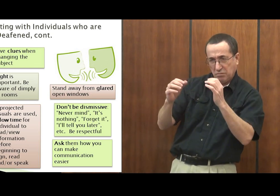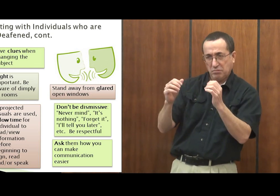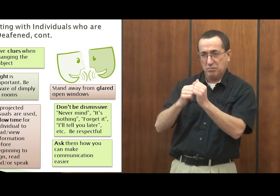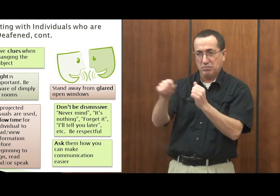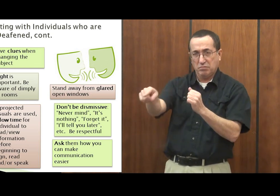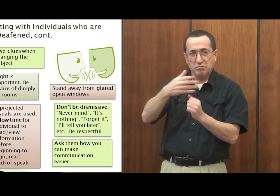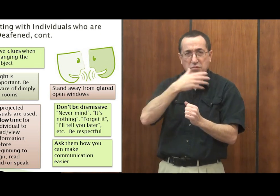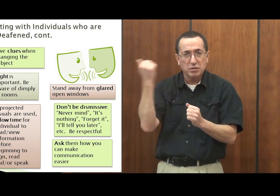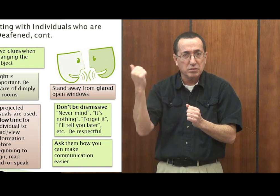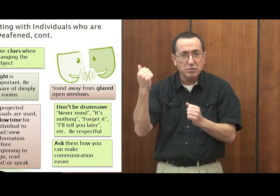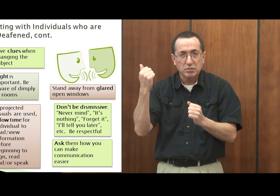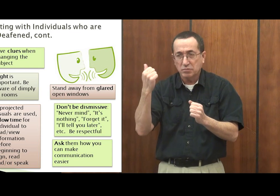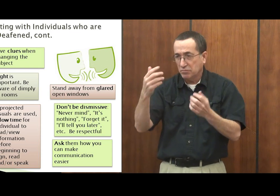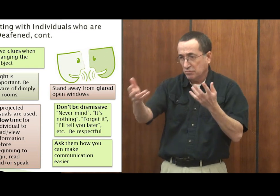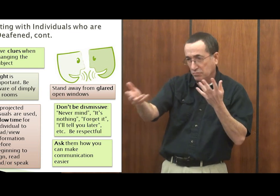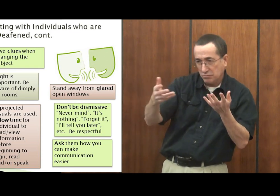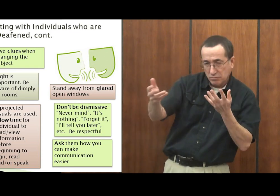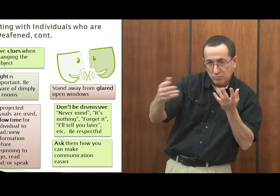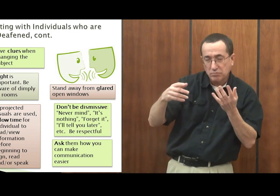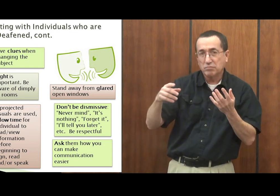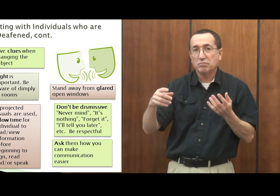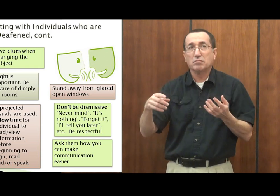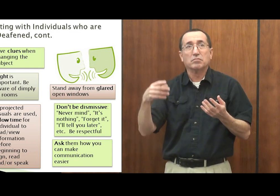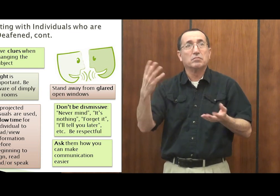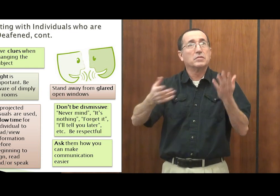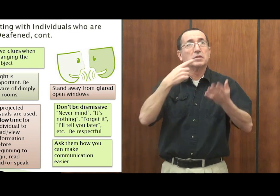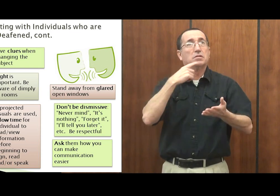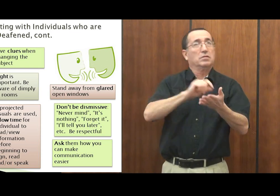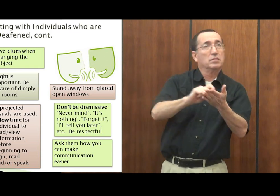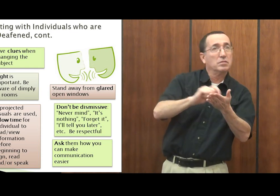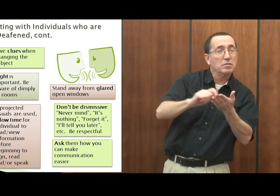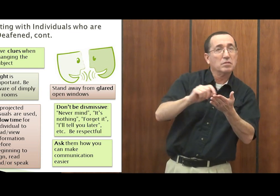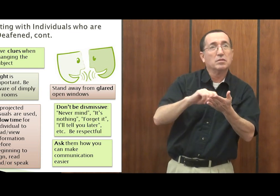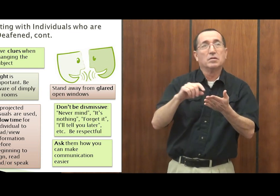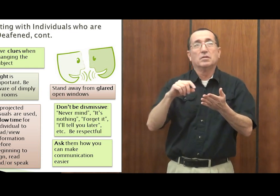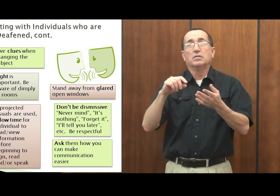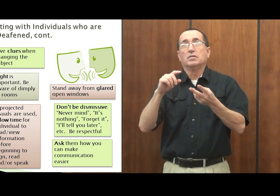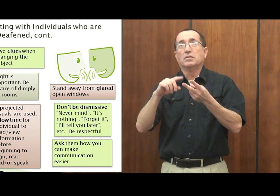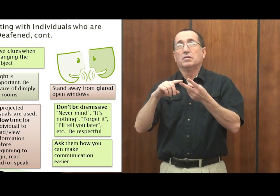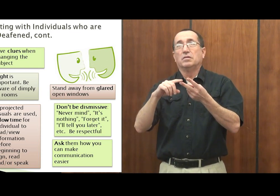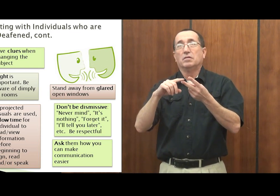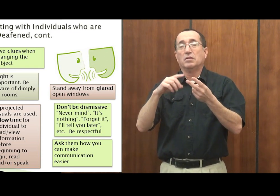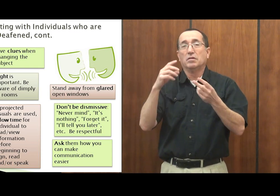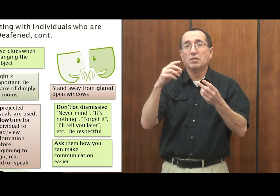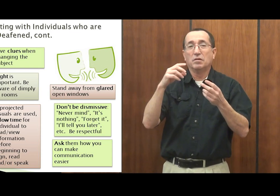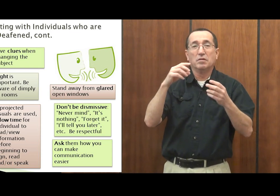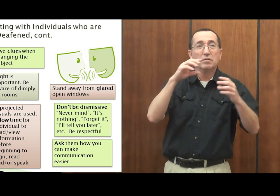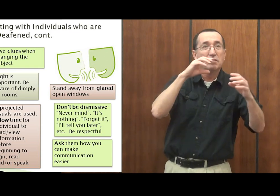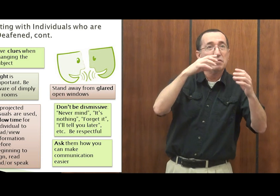Ask a person, how do you can make the communication better? You know, maybe they'll say, hey, just use pen and paper or